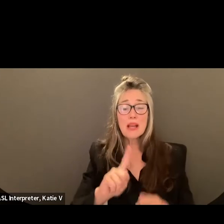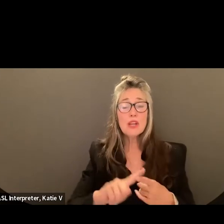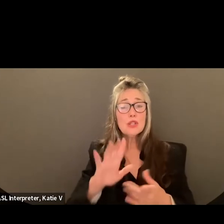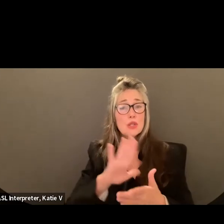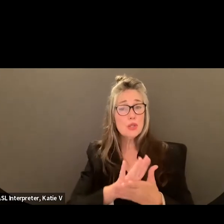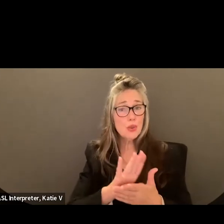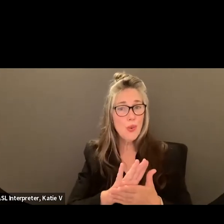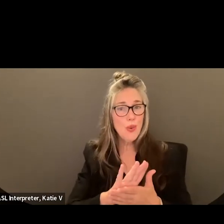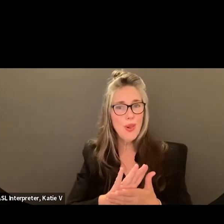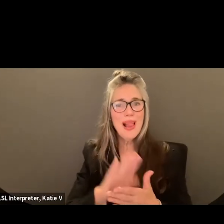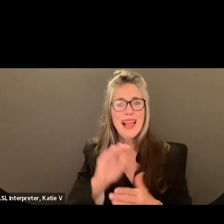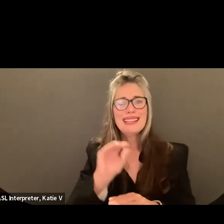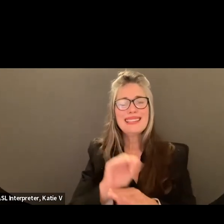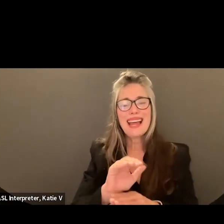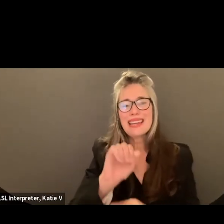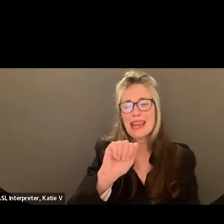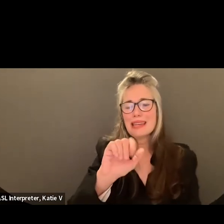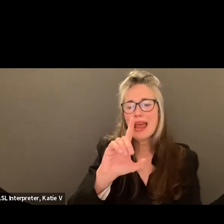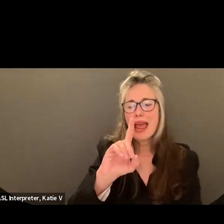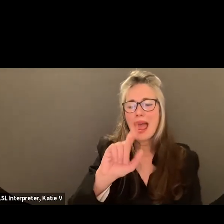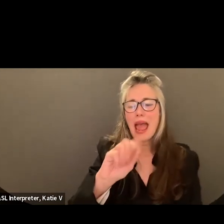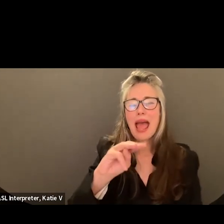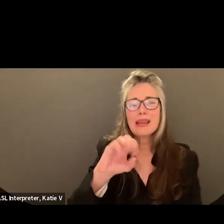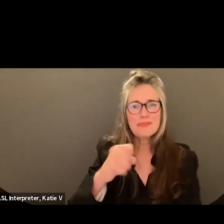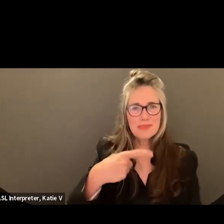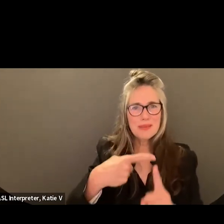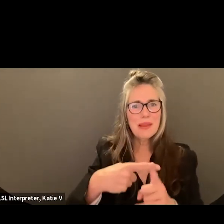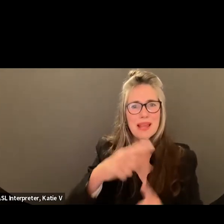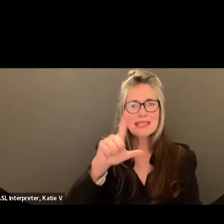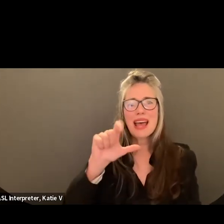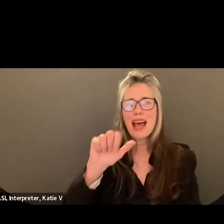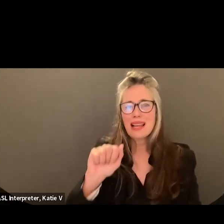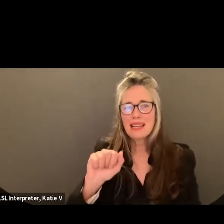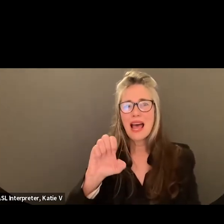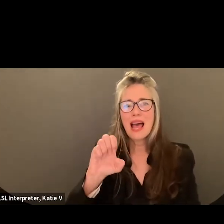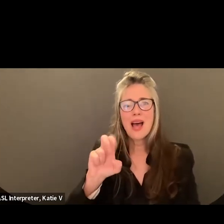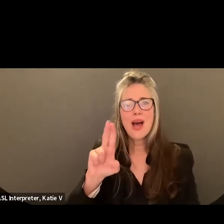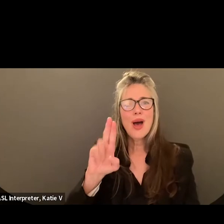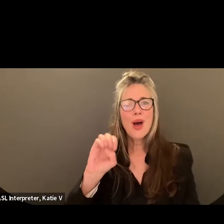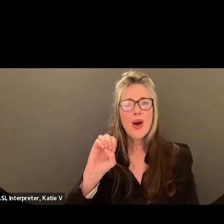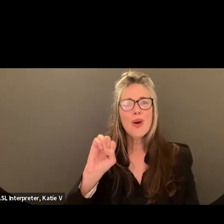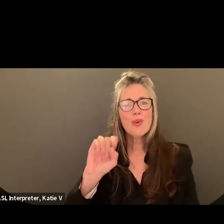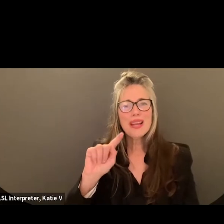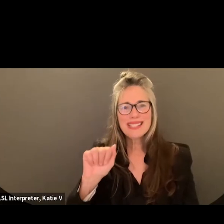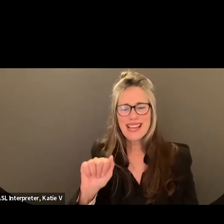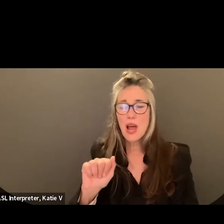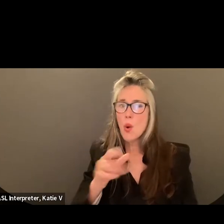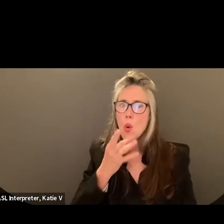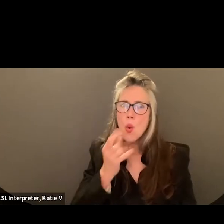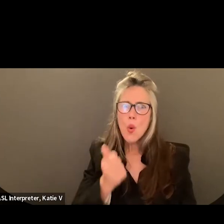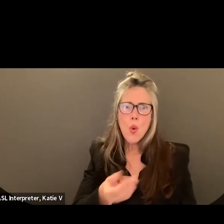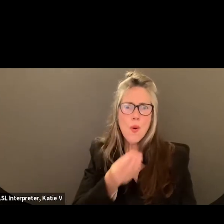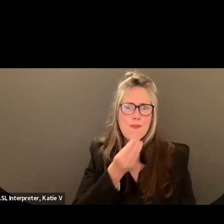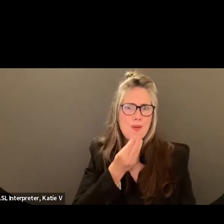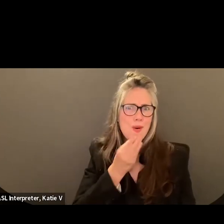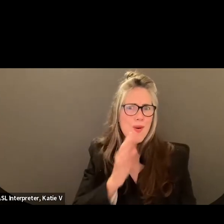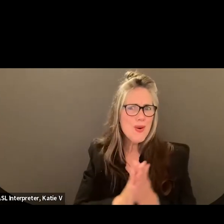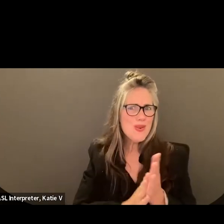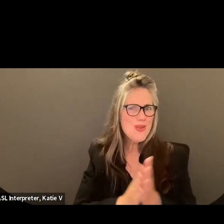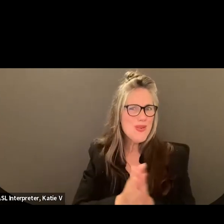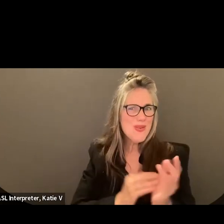Cuesta, which is great you just continue to see that energy. At La Cuesta we have some good food so that always invites me I'm ready to go. So, so